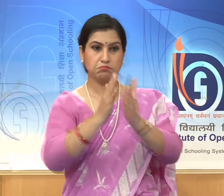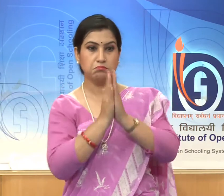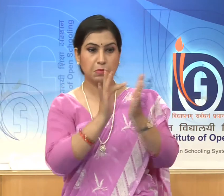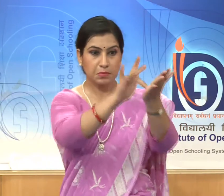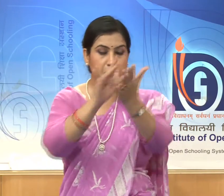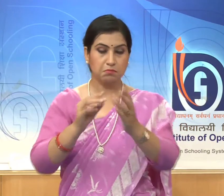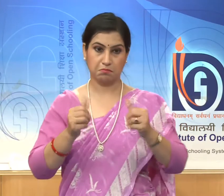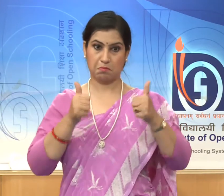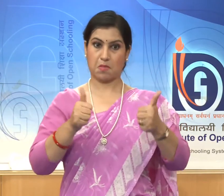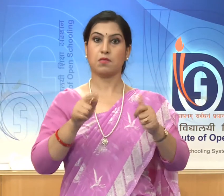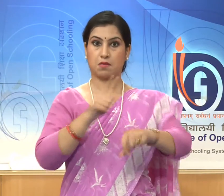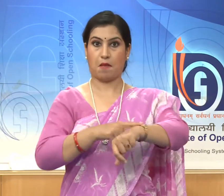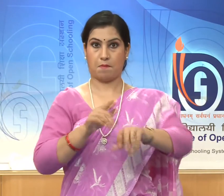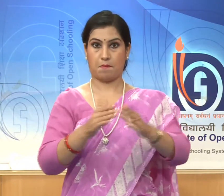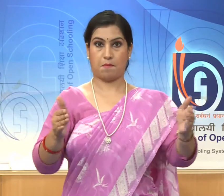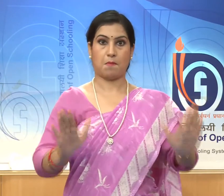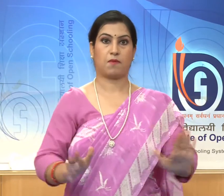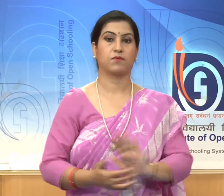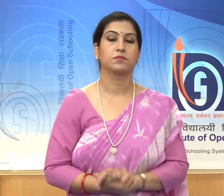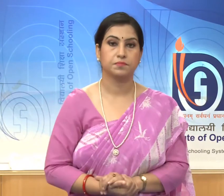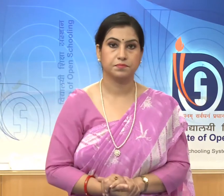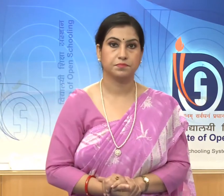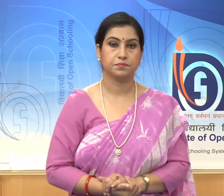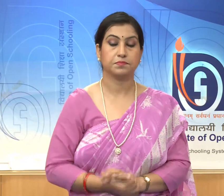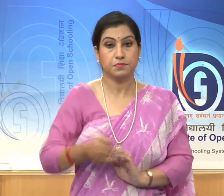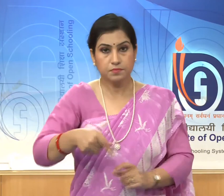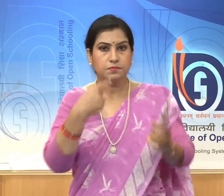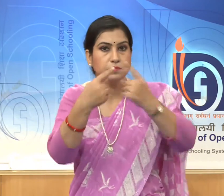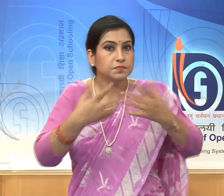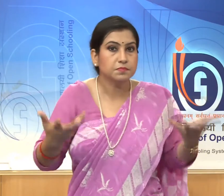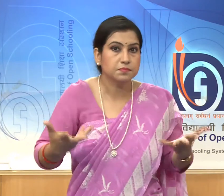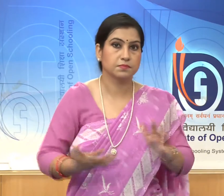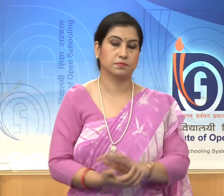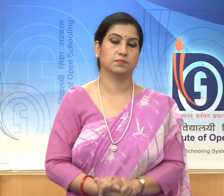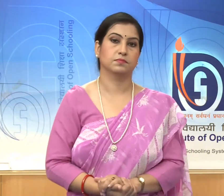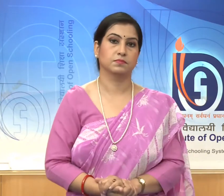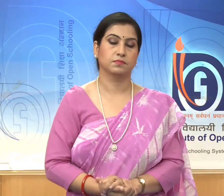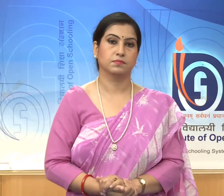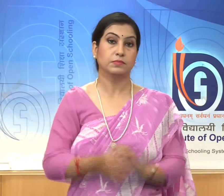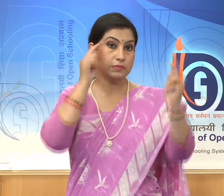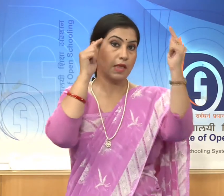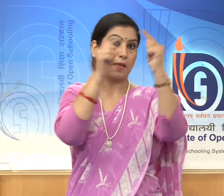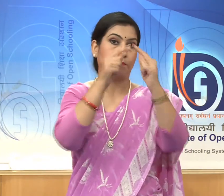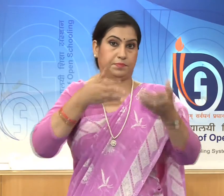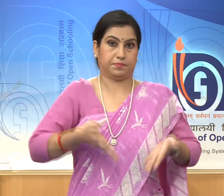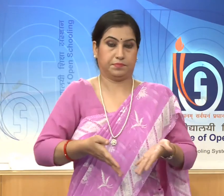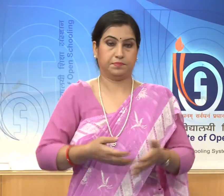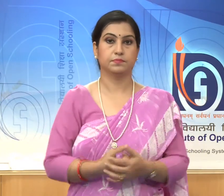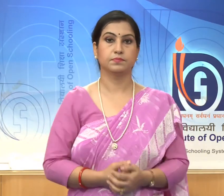Let us know about the objectives of studying